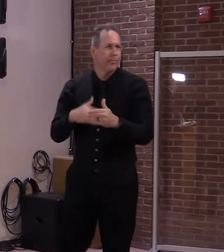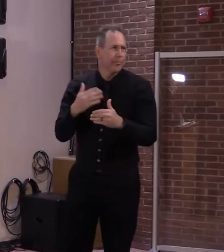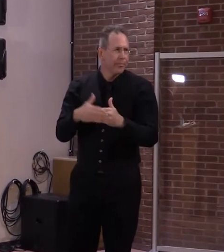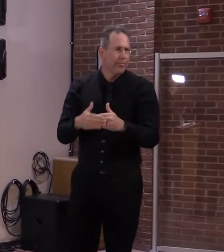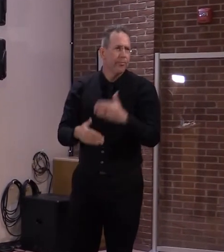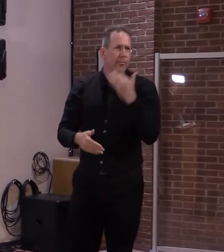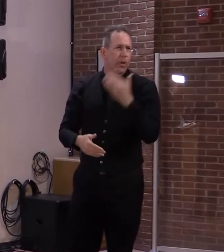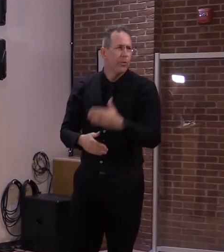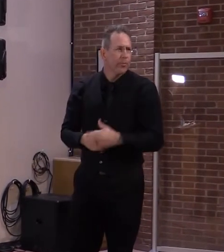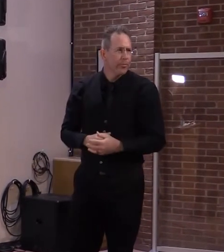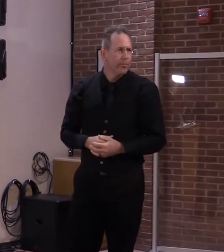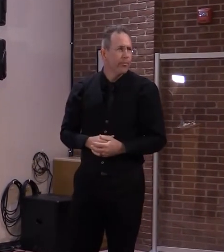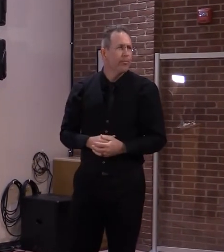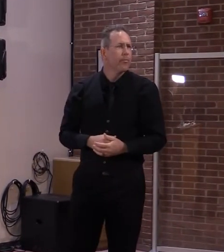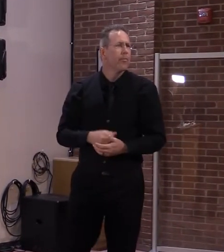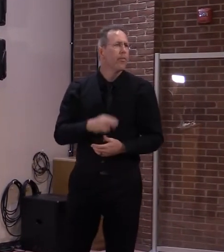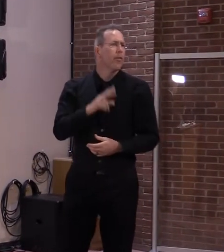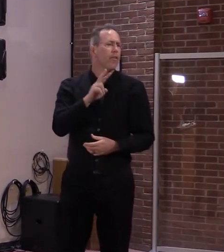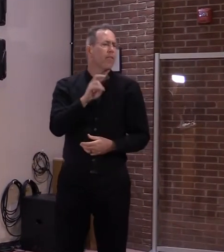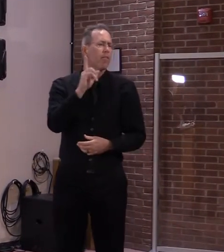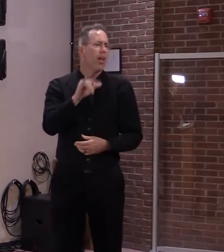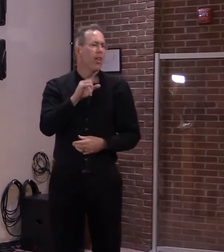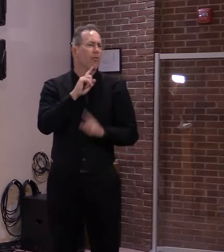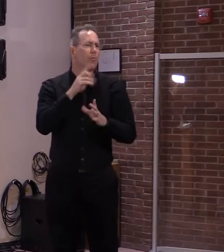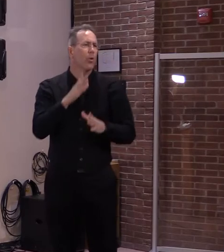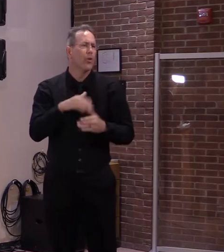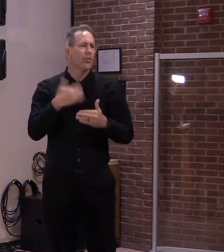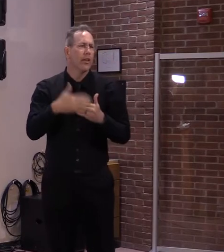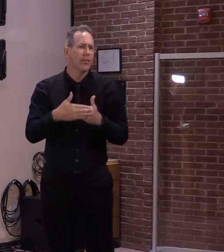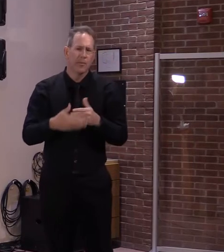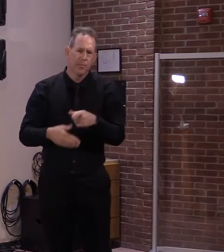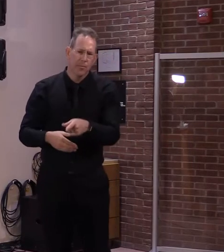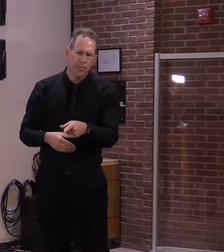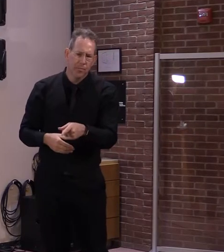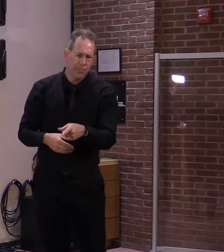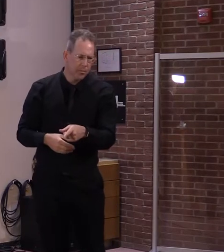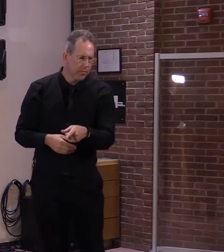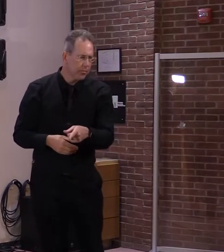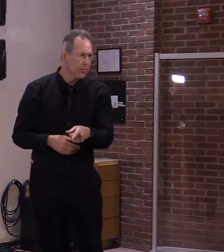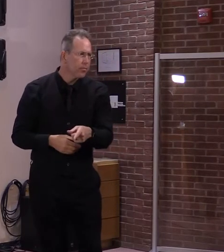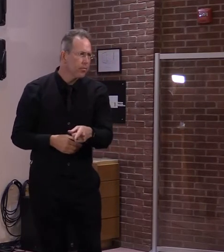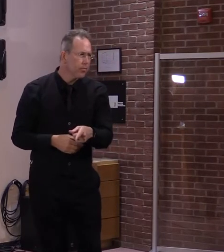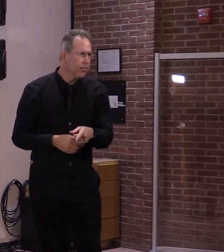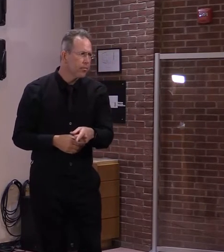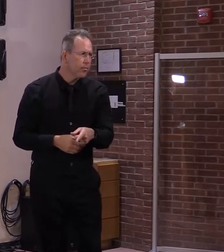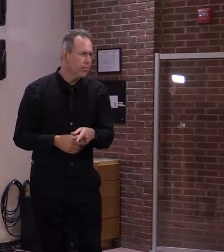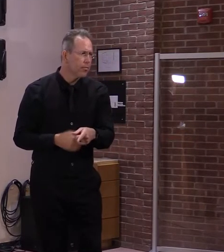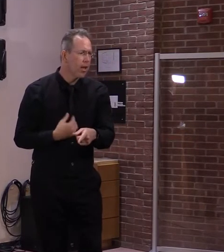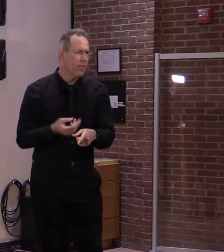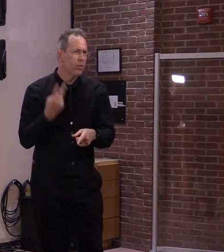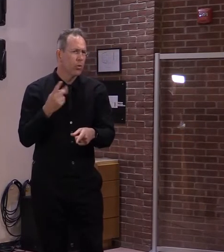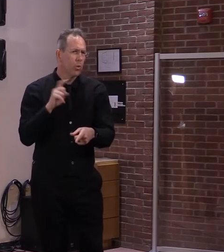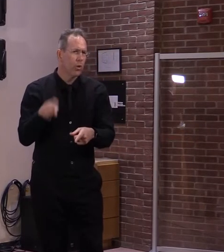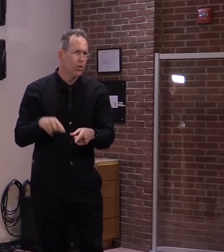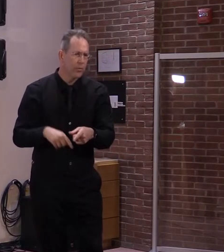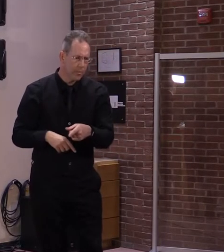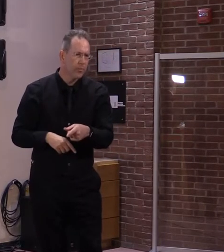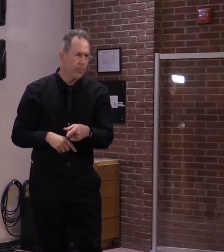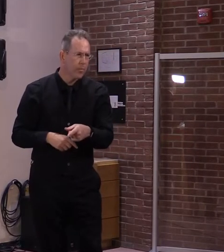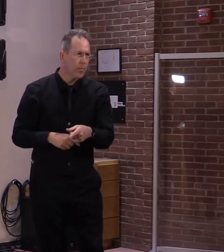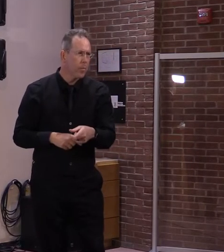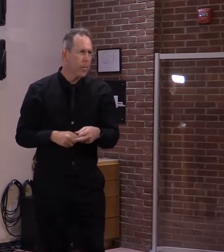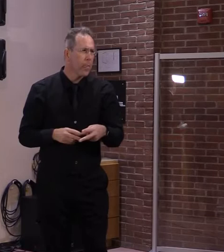Hi, Governor. I have two questions for you today. First, if you lose your COVID vaccination card,